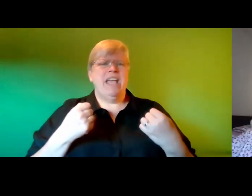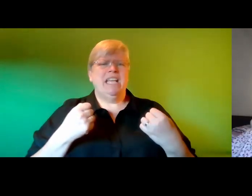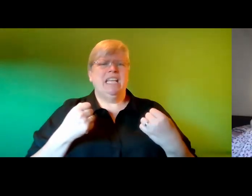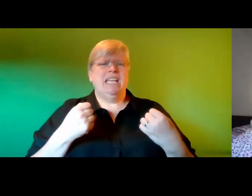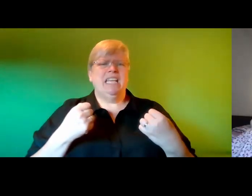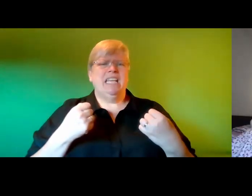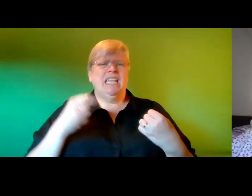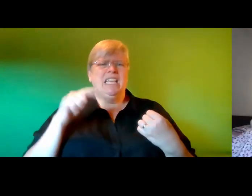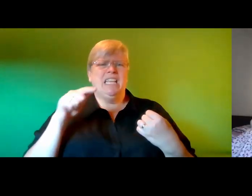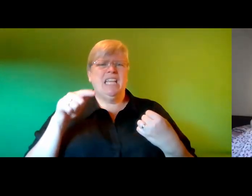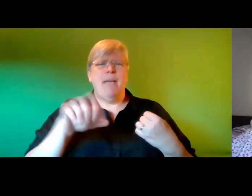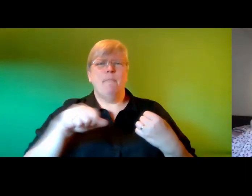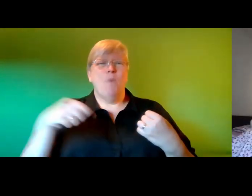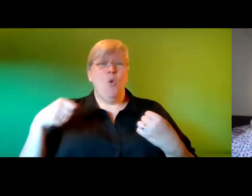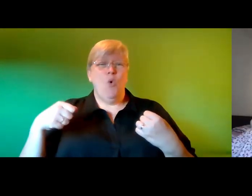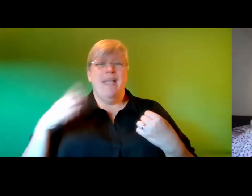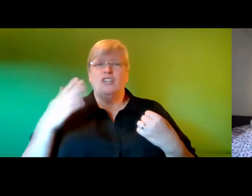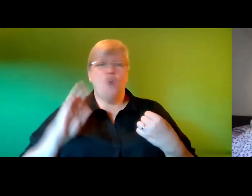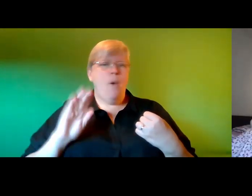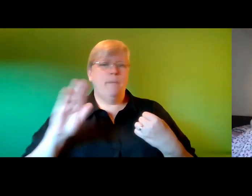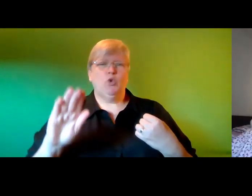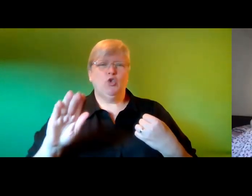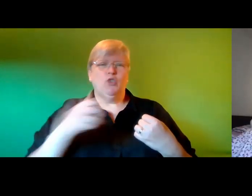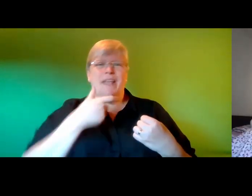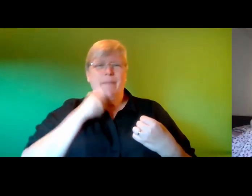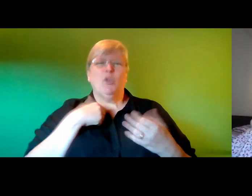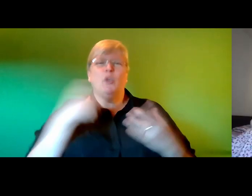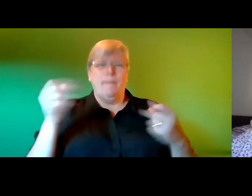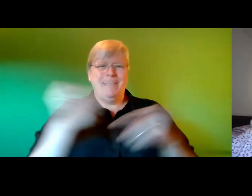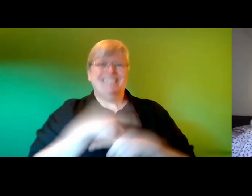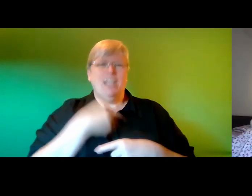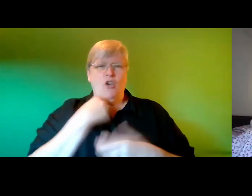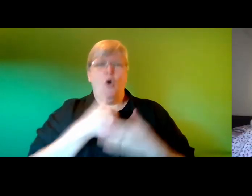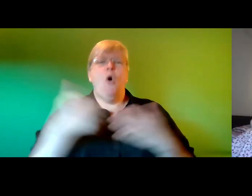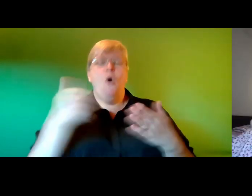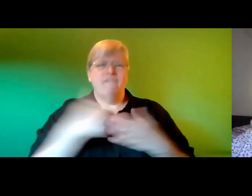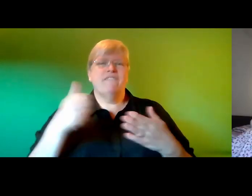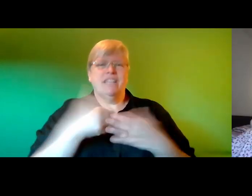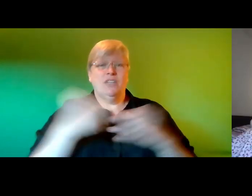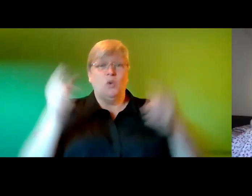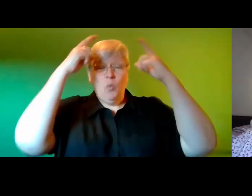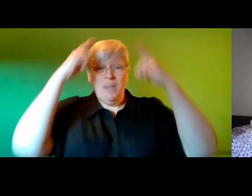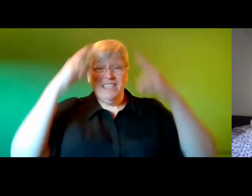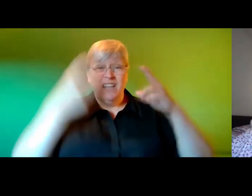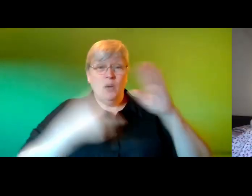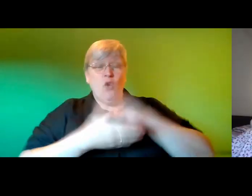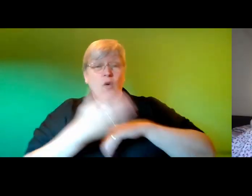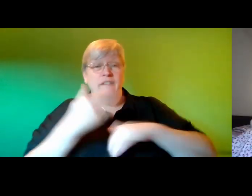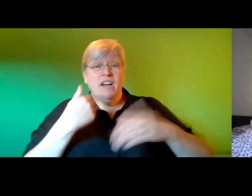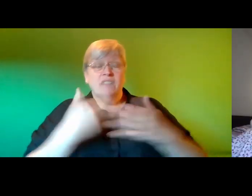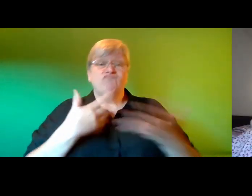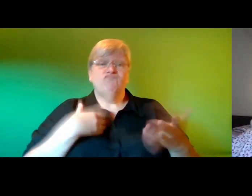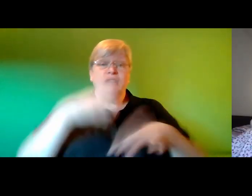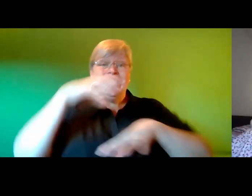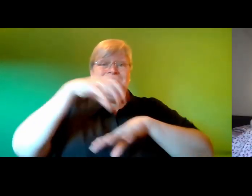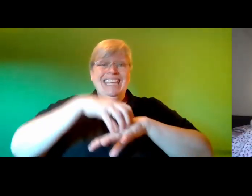not a push people often make that mistake the wizard meandered over to an empty cauldron and carefully balanced the cake on its rim